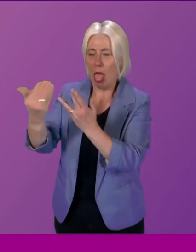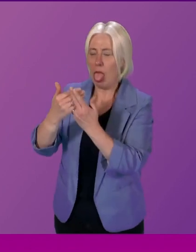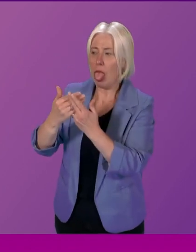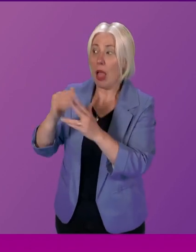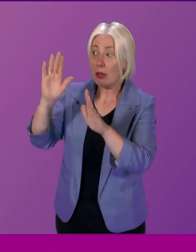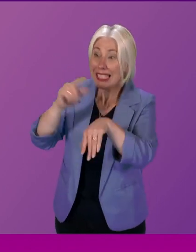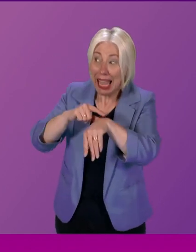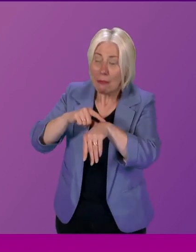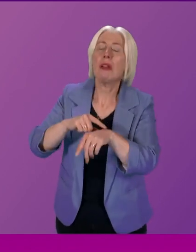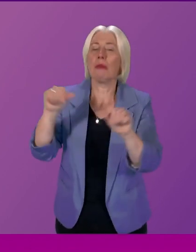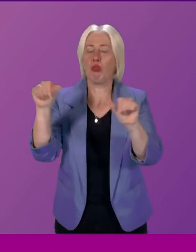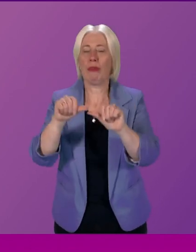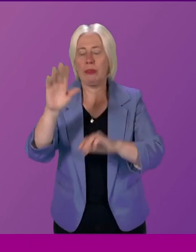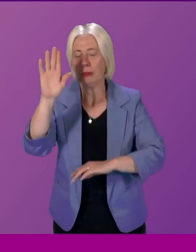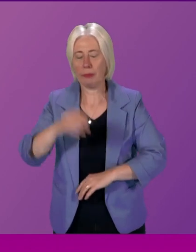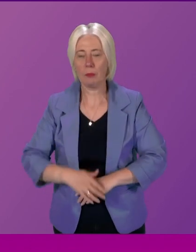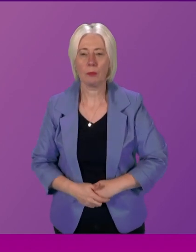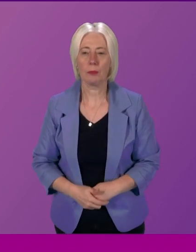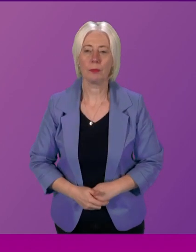intervention yes Michelle Thompson